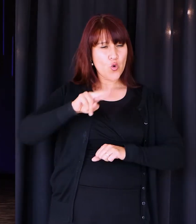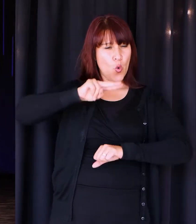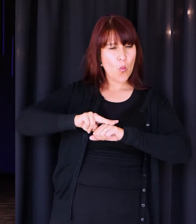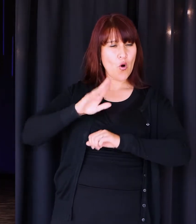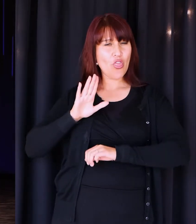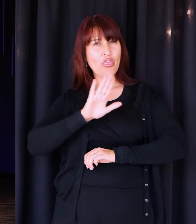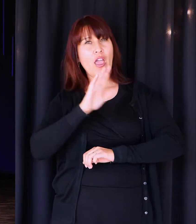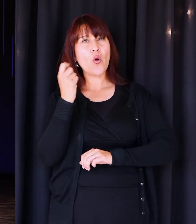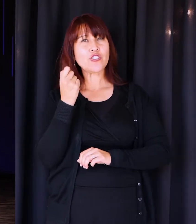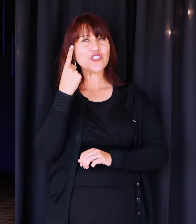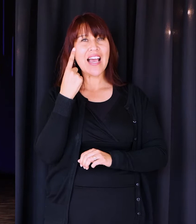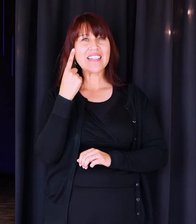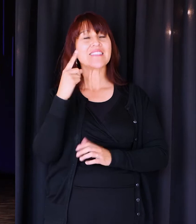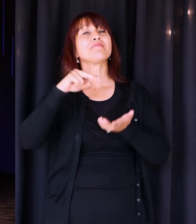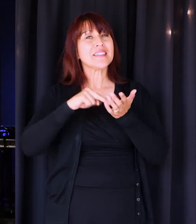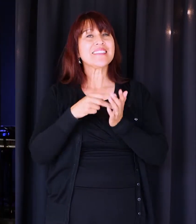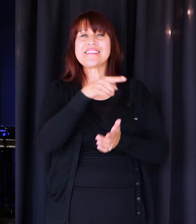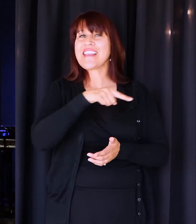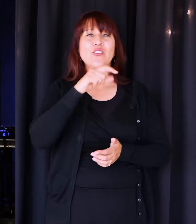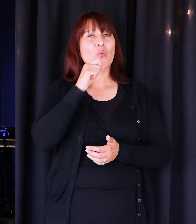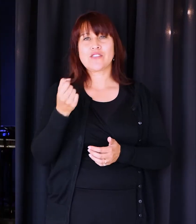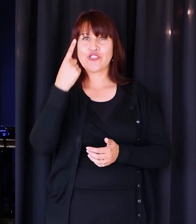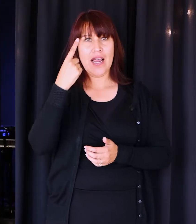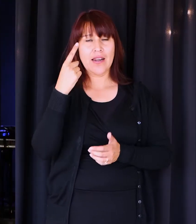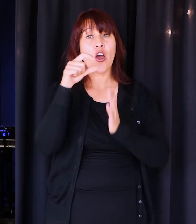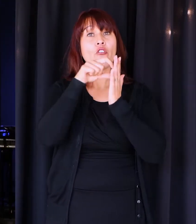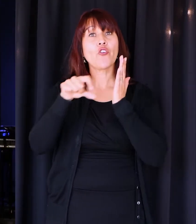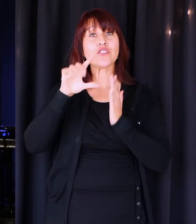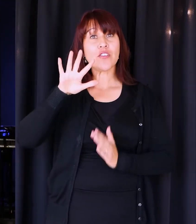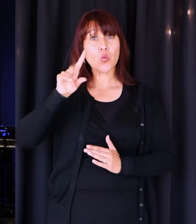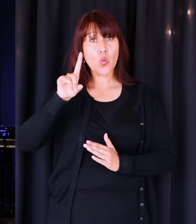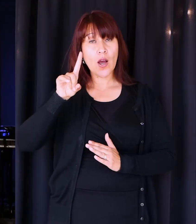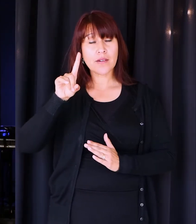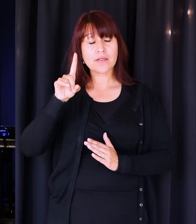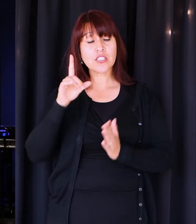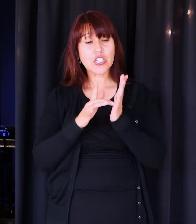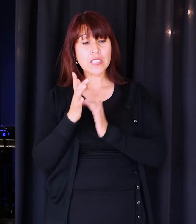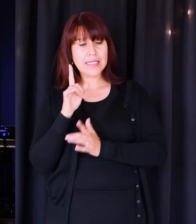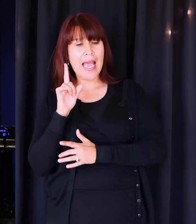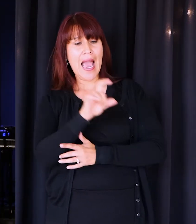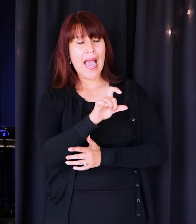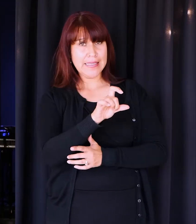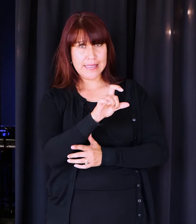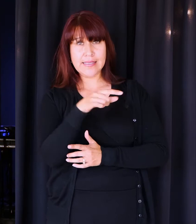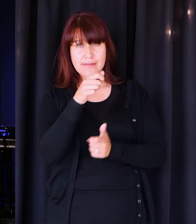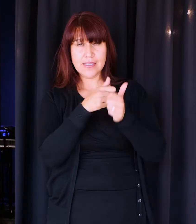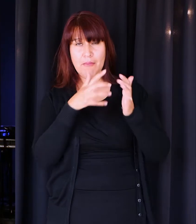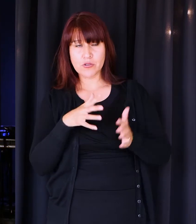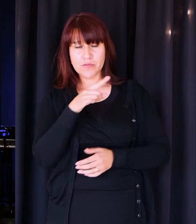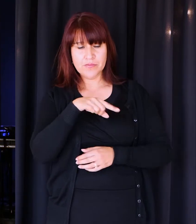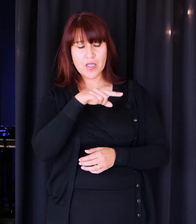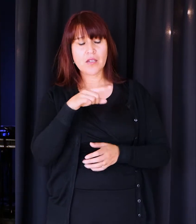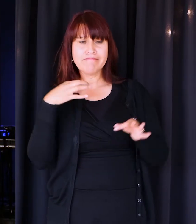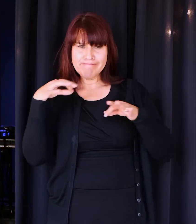they don't understand. And then in verse 51, Jesus asks his disciples after all of these explanations